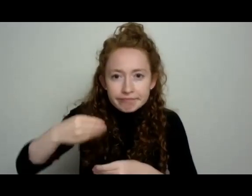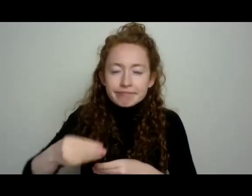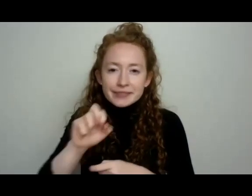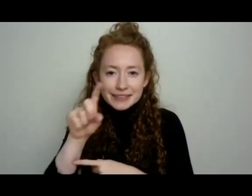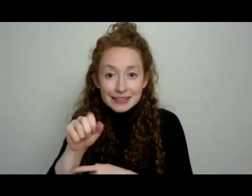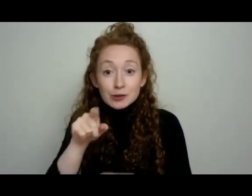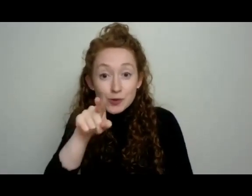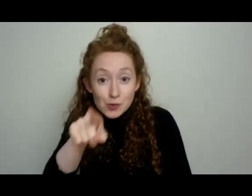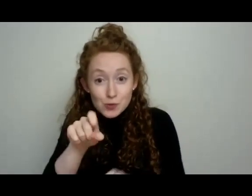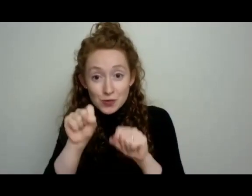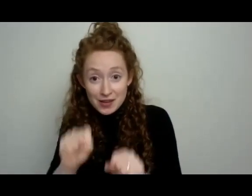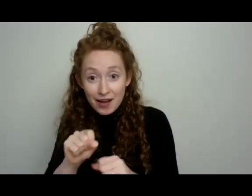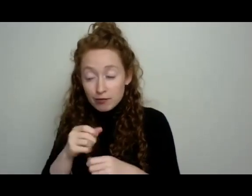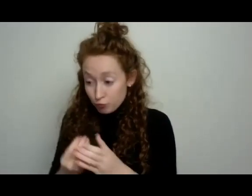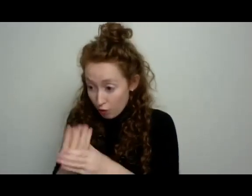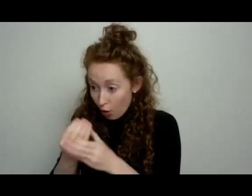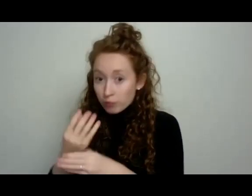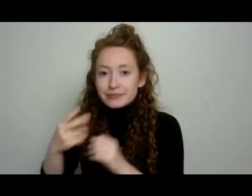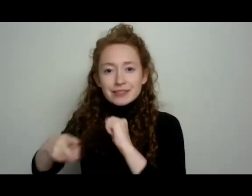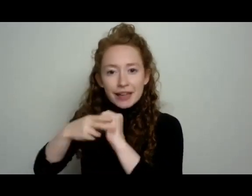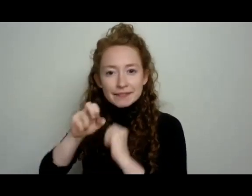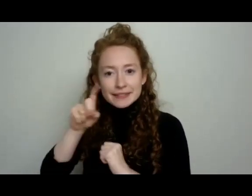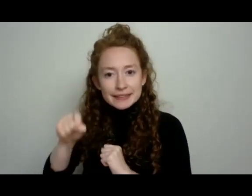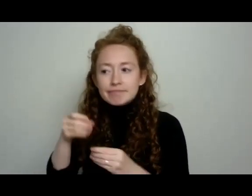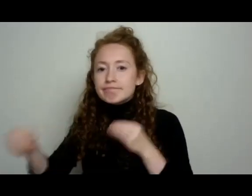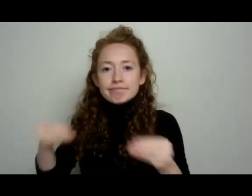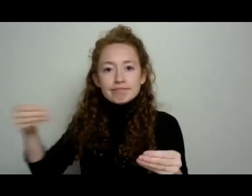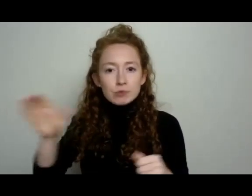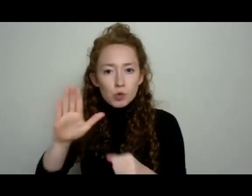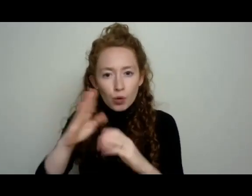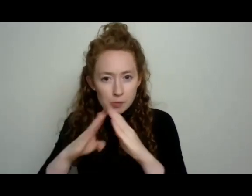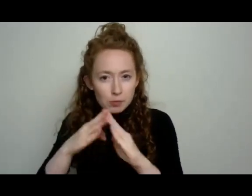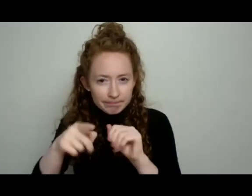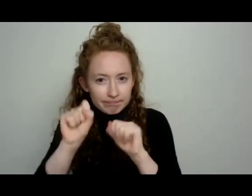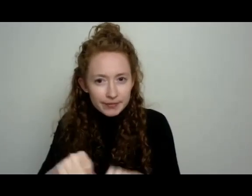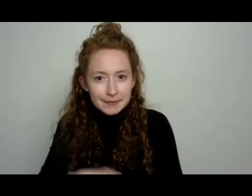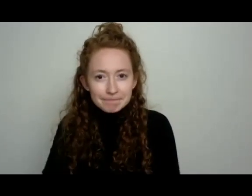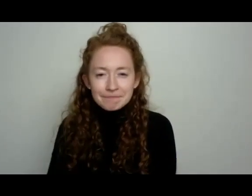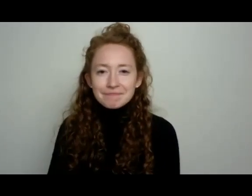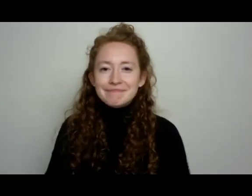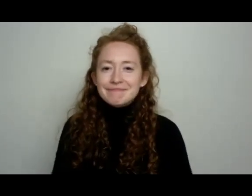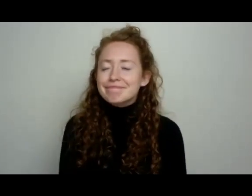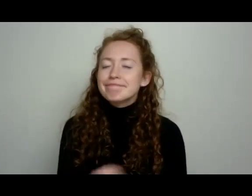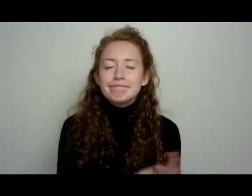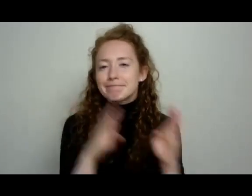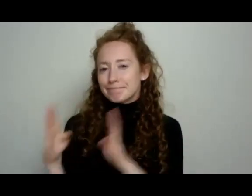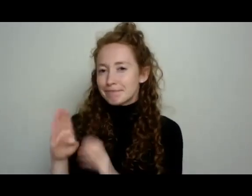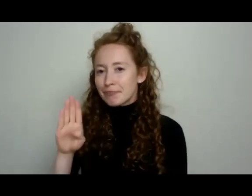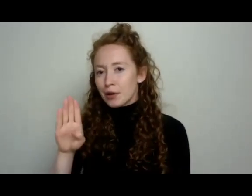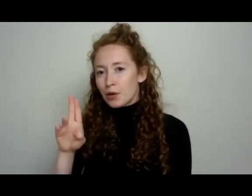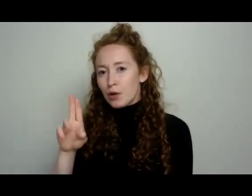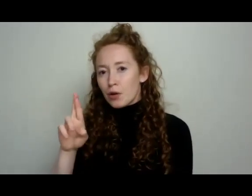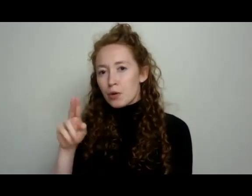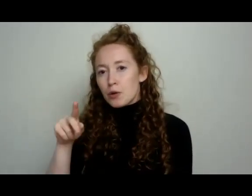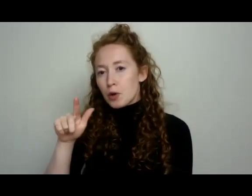interpretations of burpless. I grew up thinking of burps on cucumbers